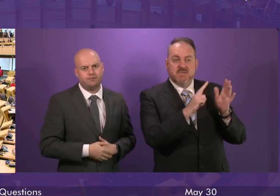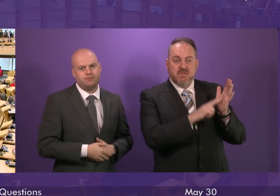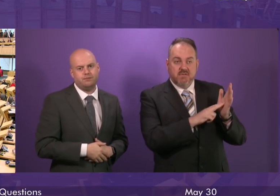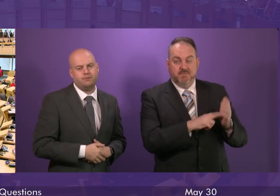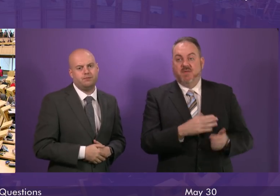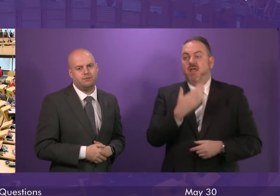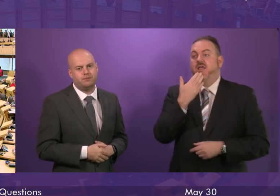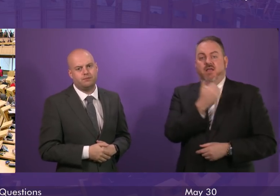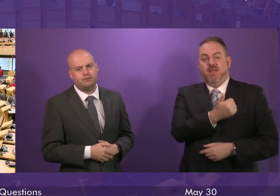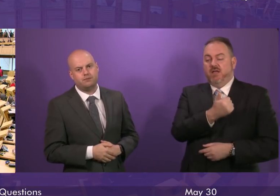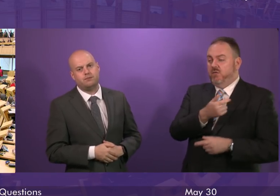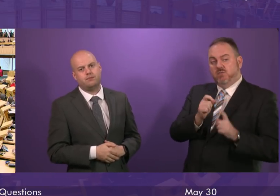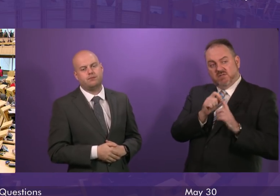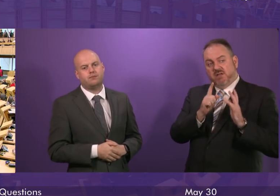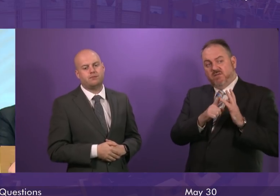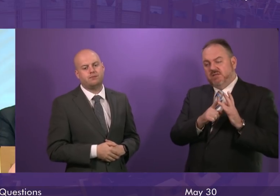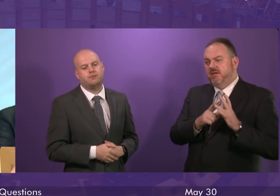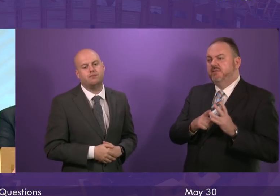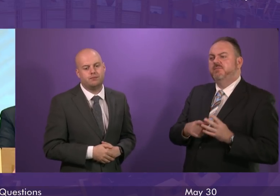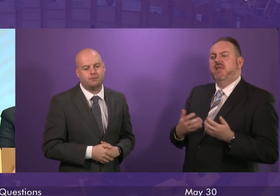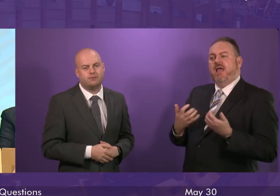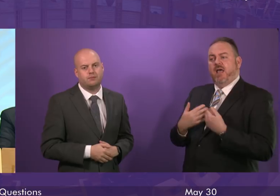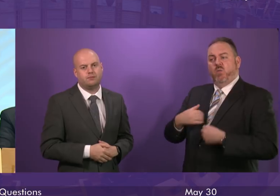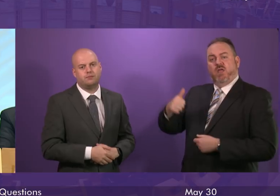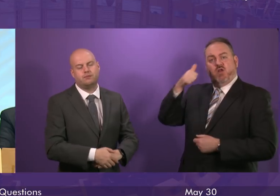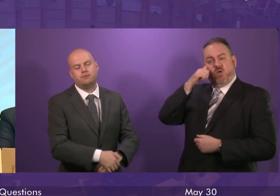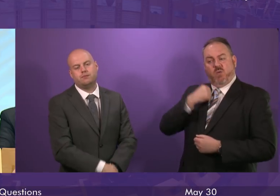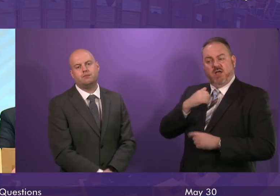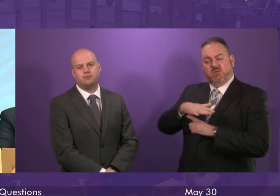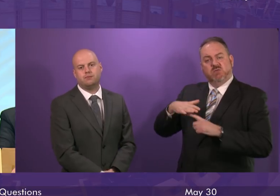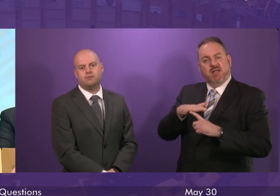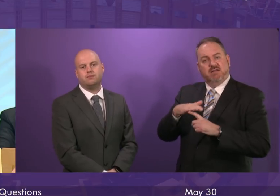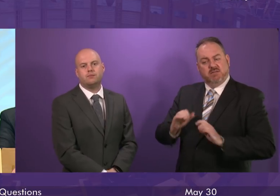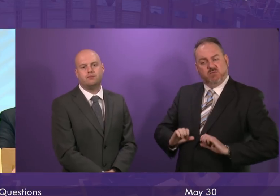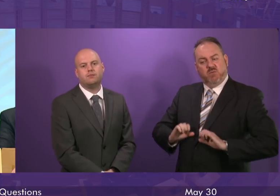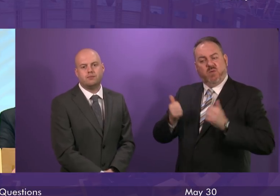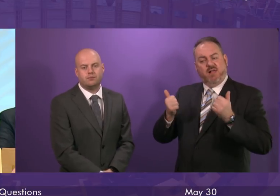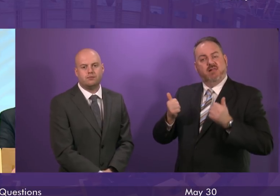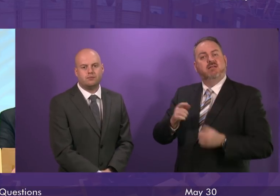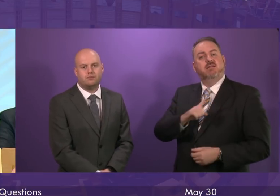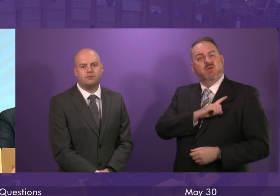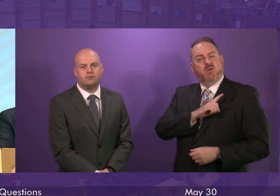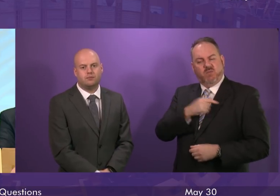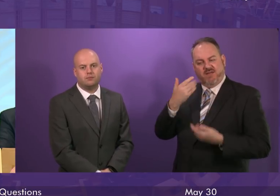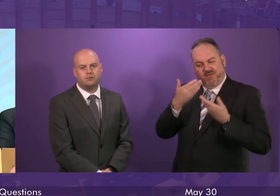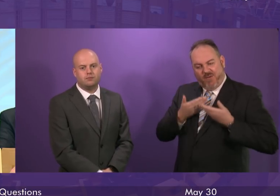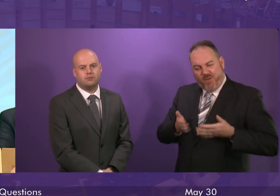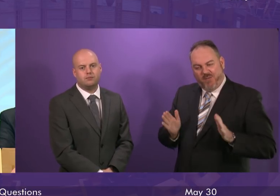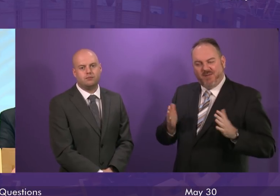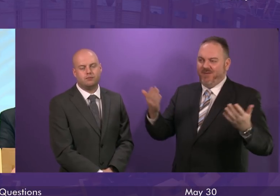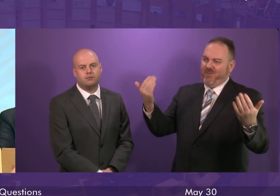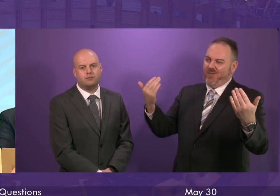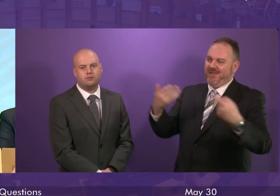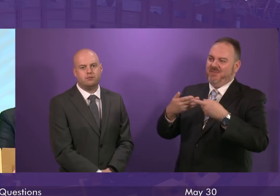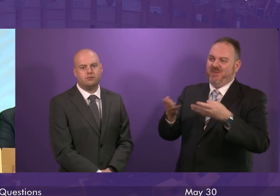Thank you, President Officer. One of the benchmarks of our society in Scotland is that we are opening and welcoming and that we take our